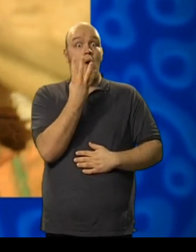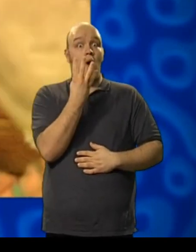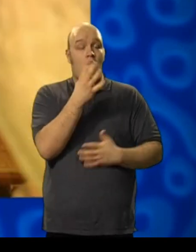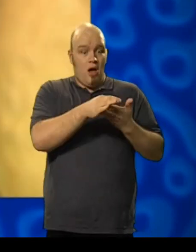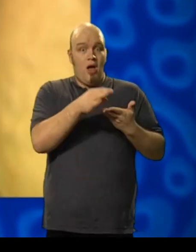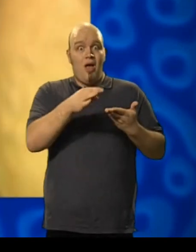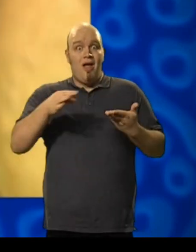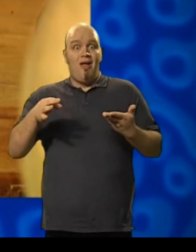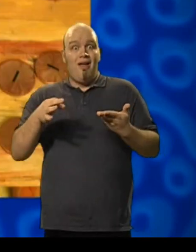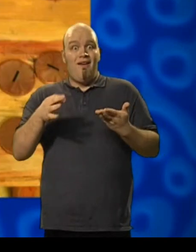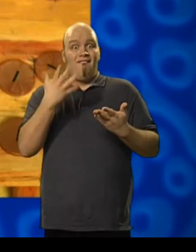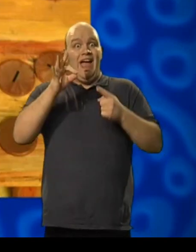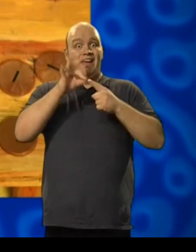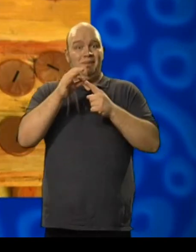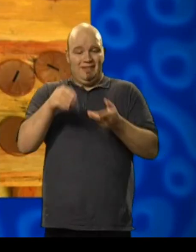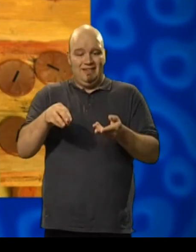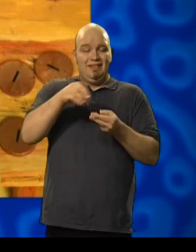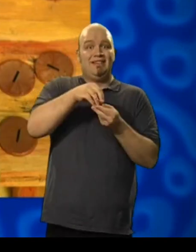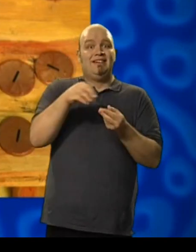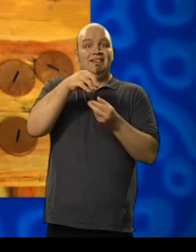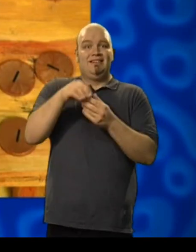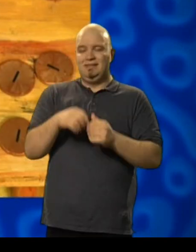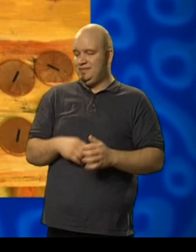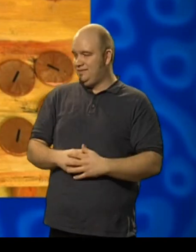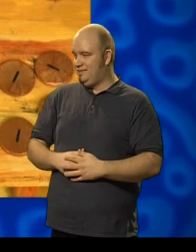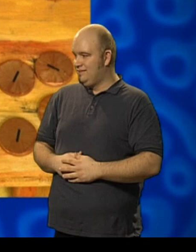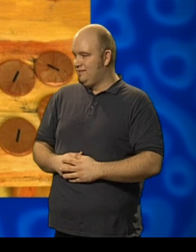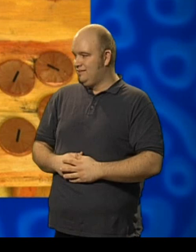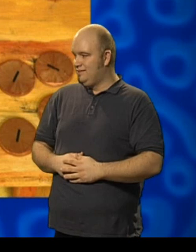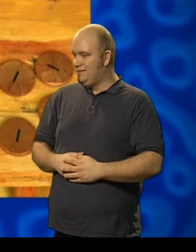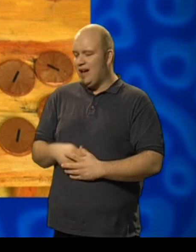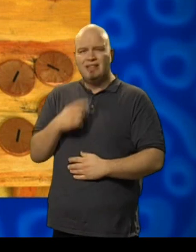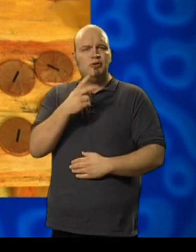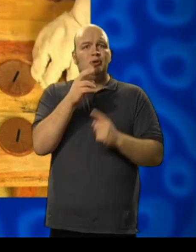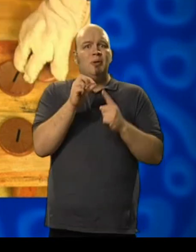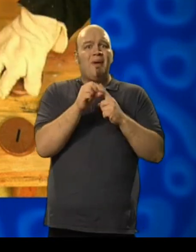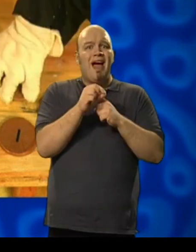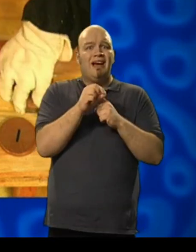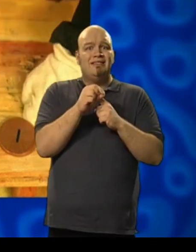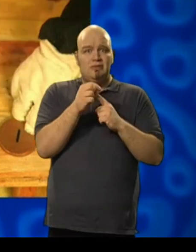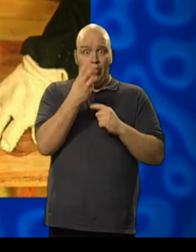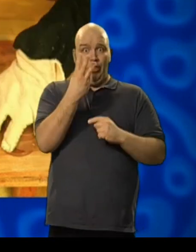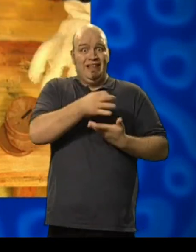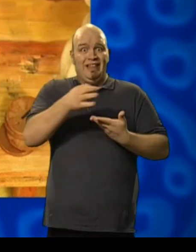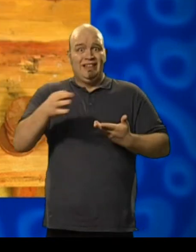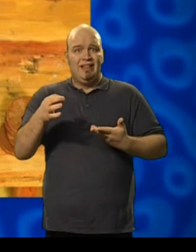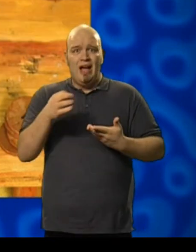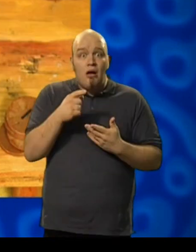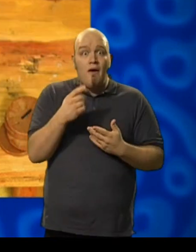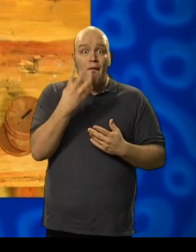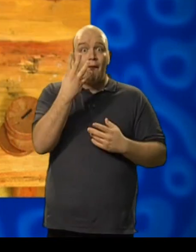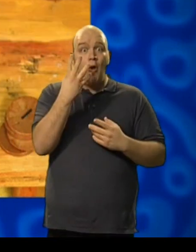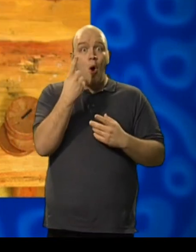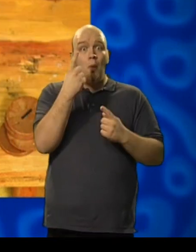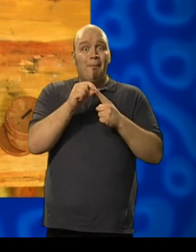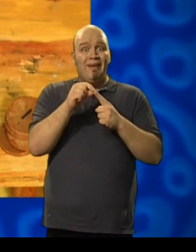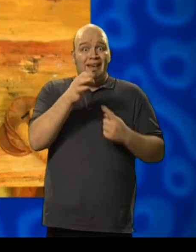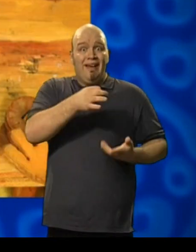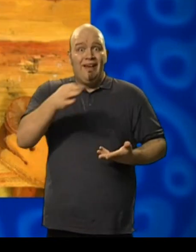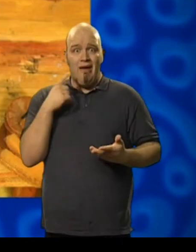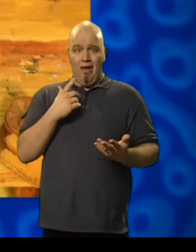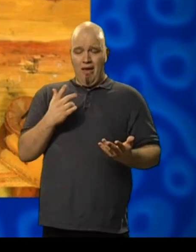four. And three two-pence coins. And four pennies. Wow,